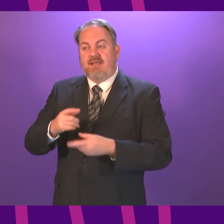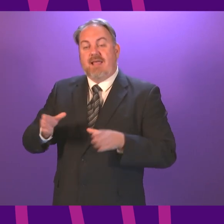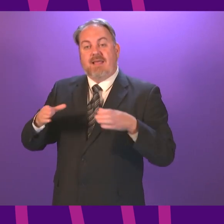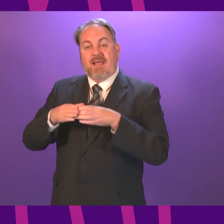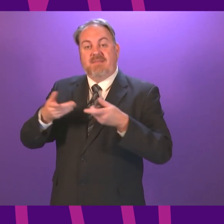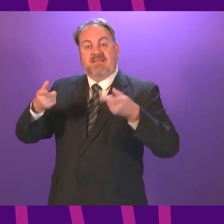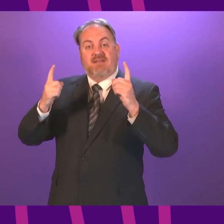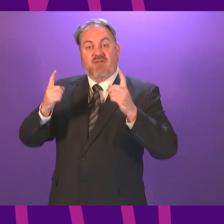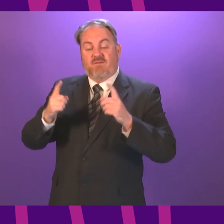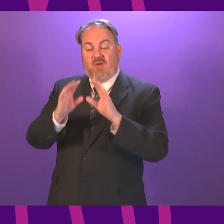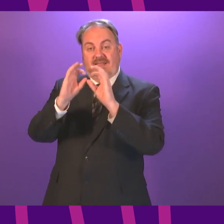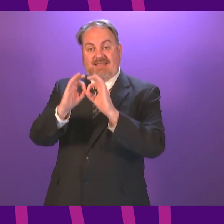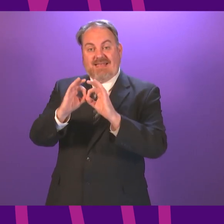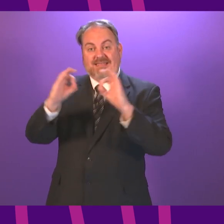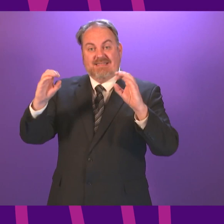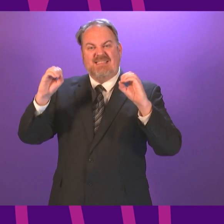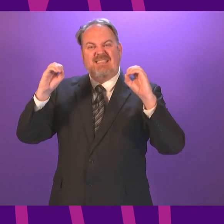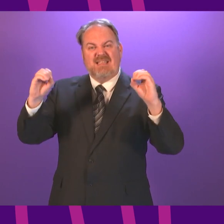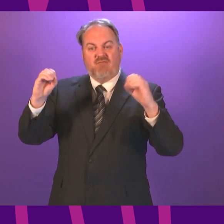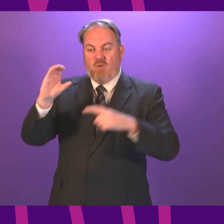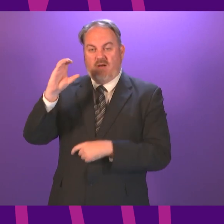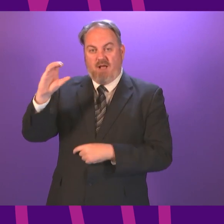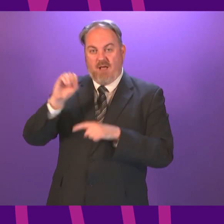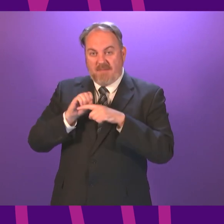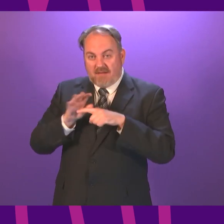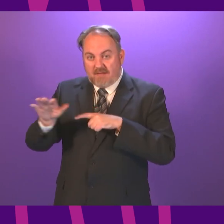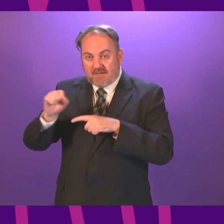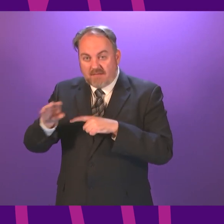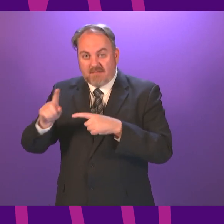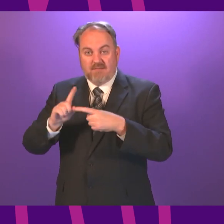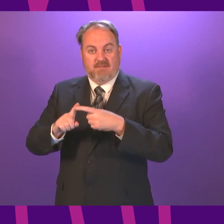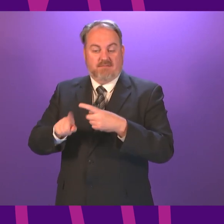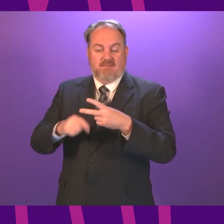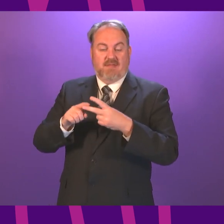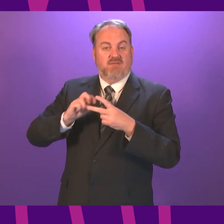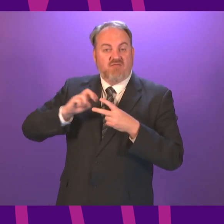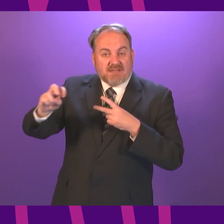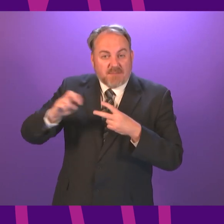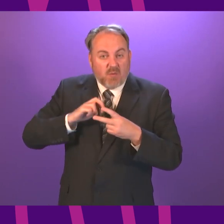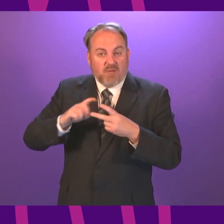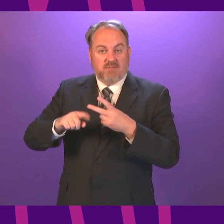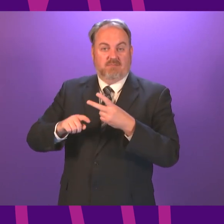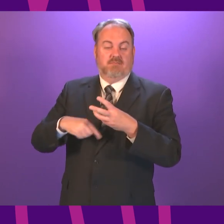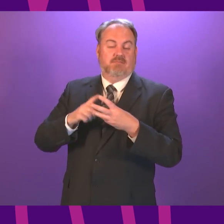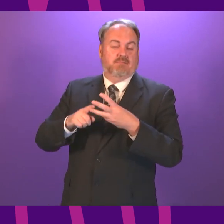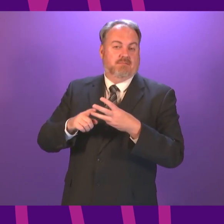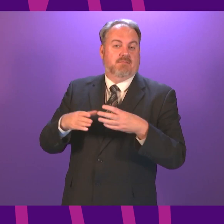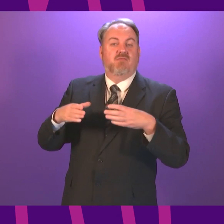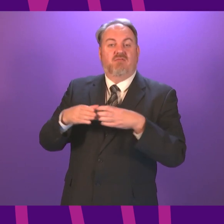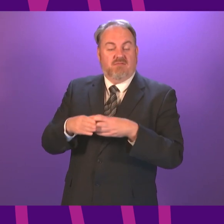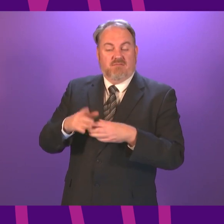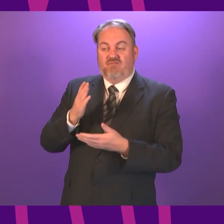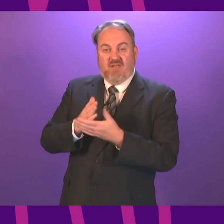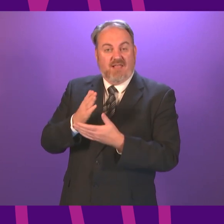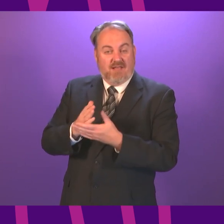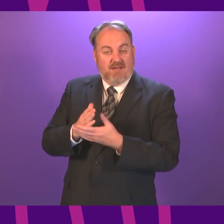energy and transport bringing together these areas where normally there is tension to recognise the fact that meeting the challenges we